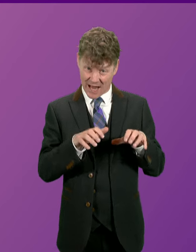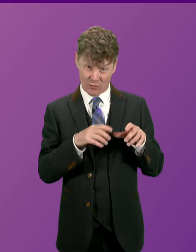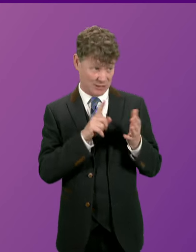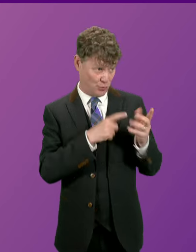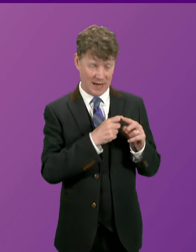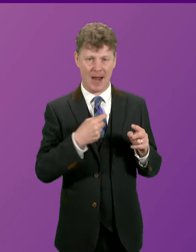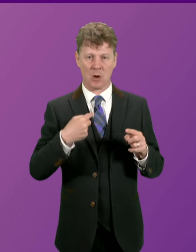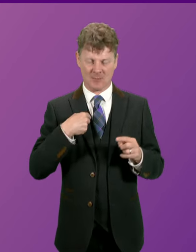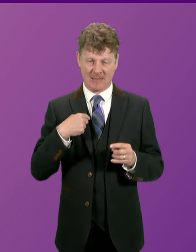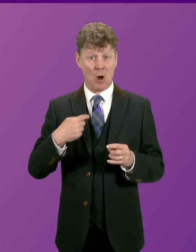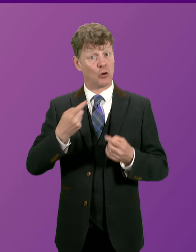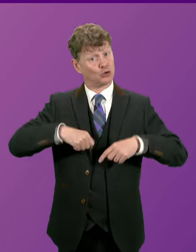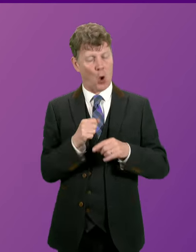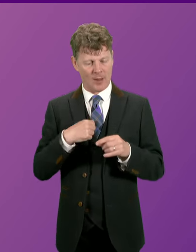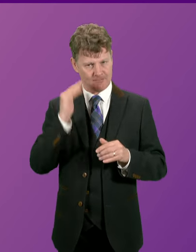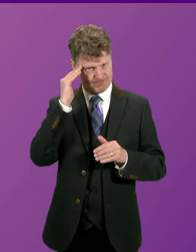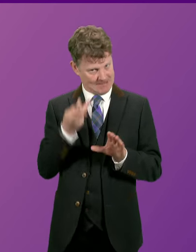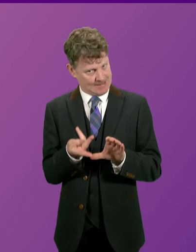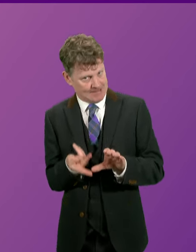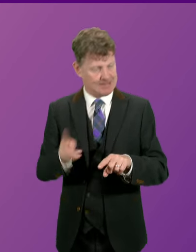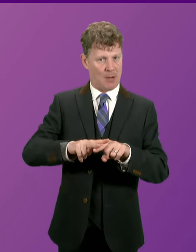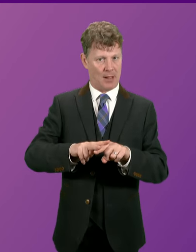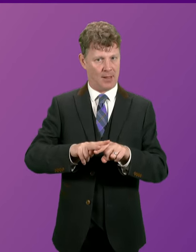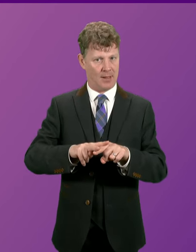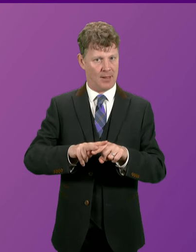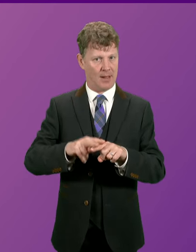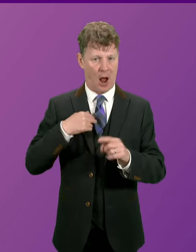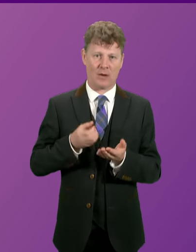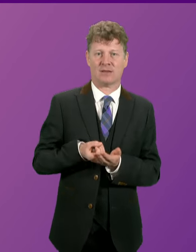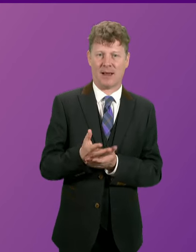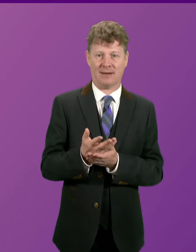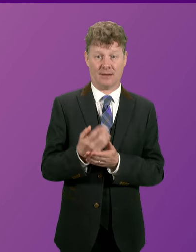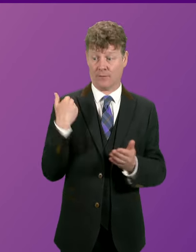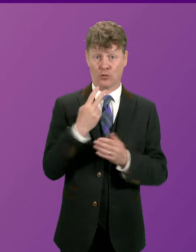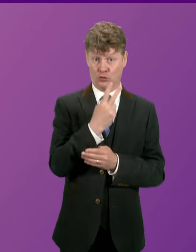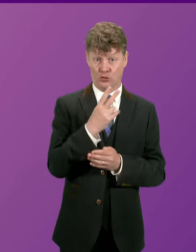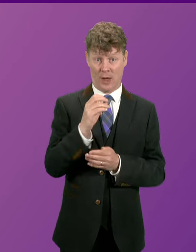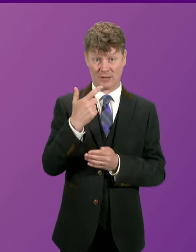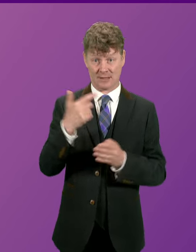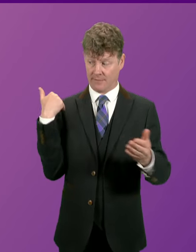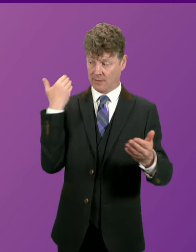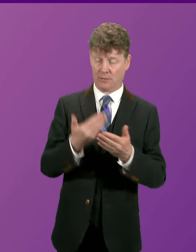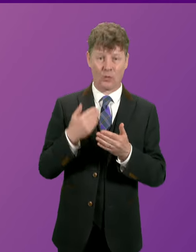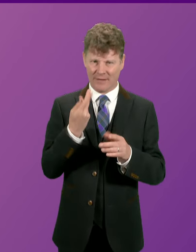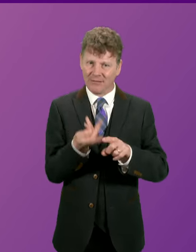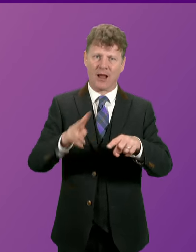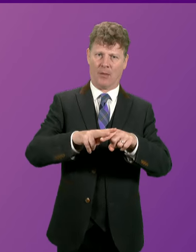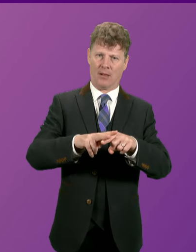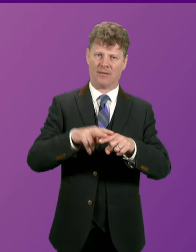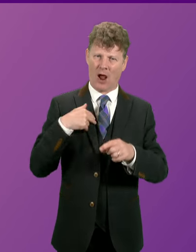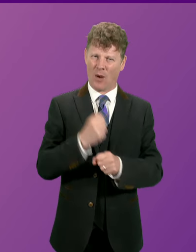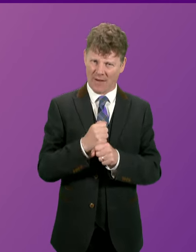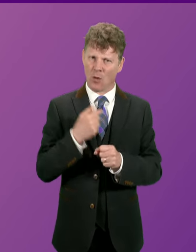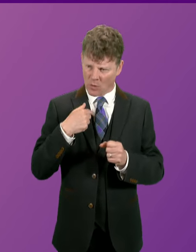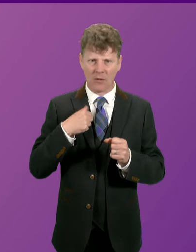doubled, doubled, since this government came to office in 2007. We've taken tough decisions to increase